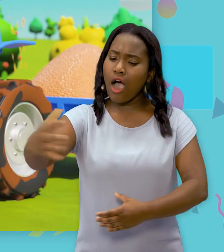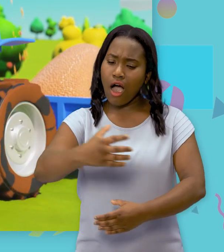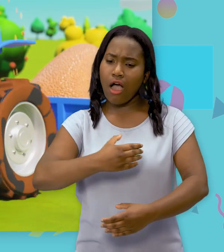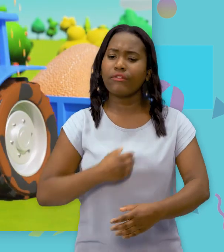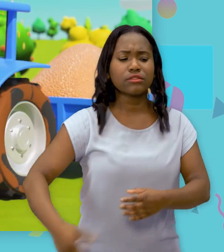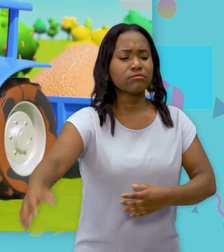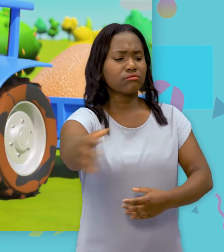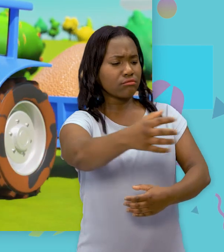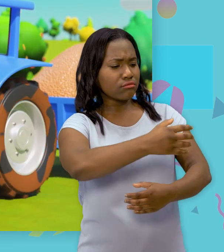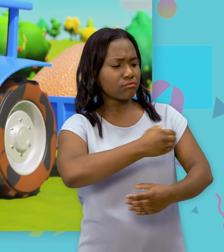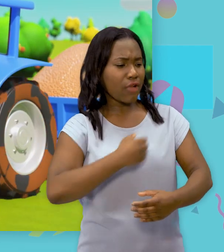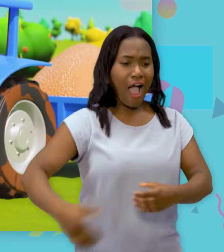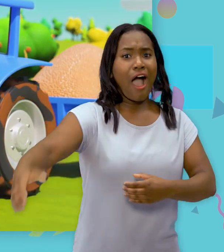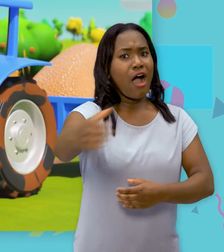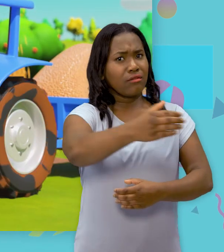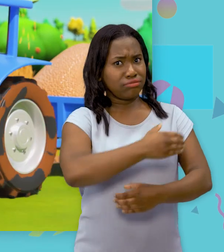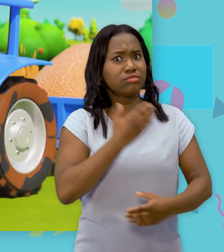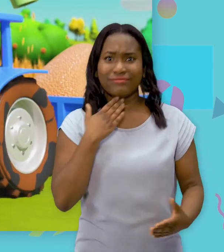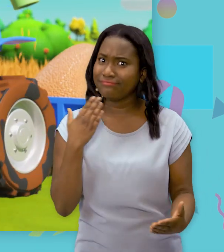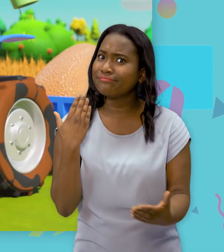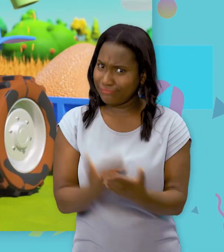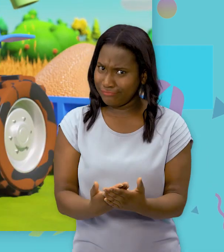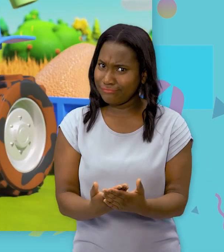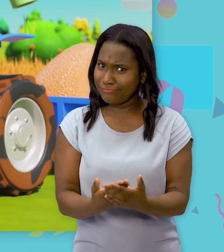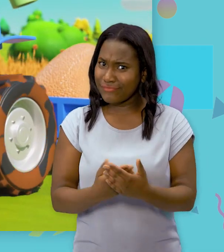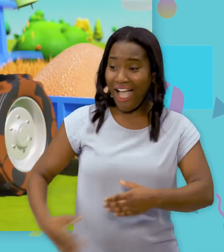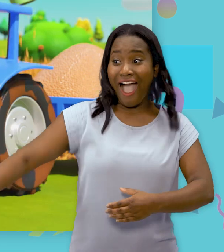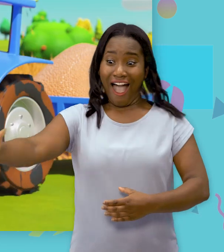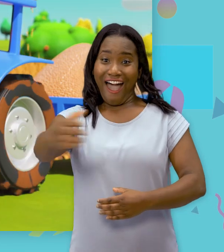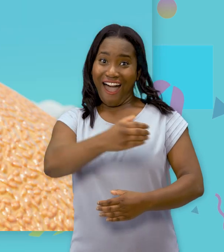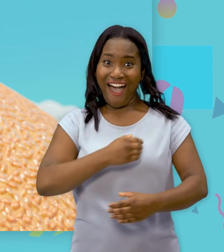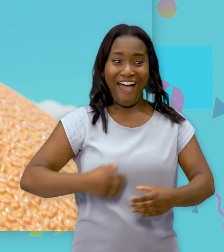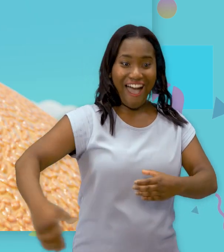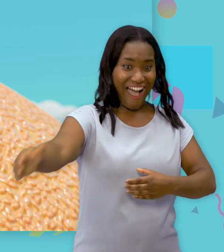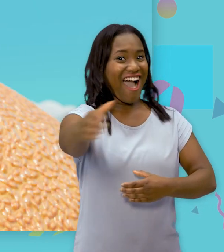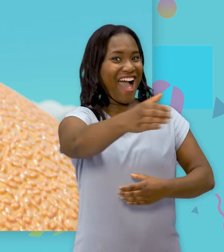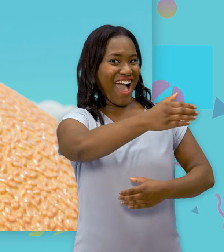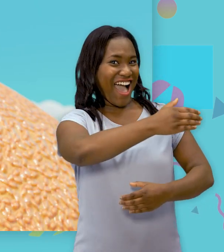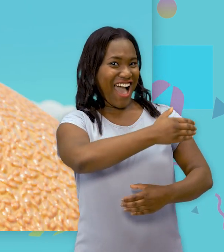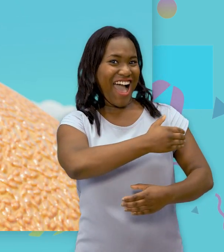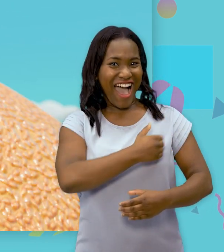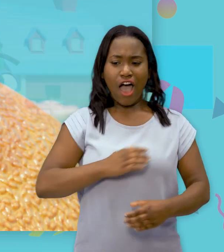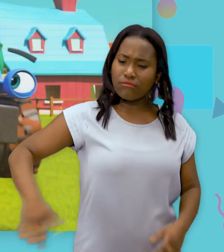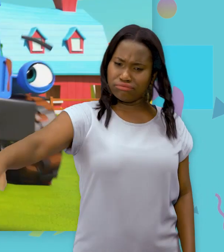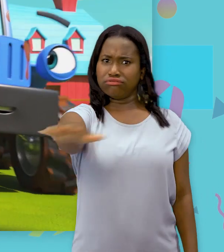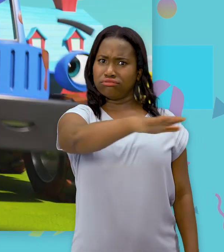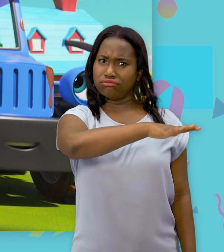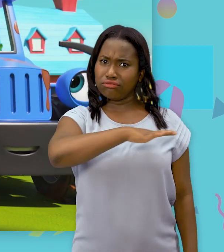Harvest, harvest, such a treat Harvesting the fields